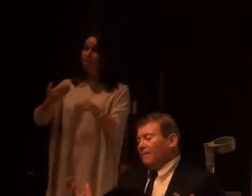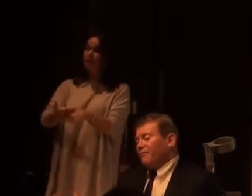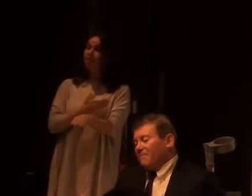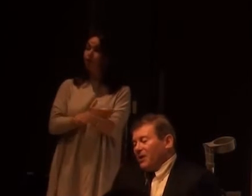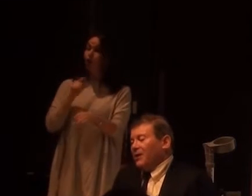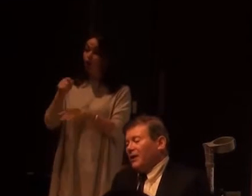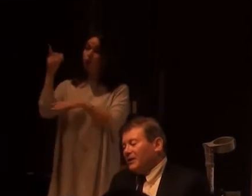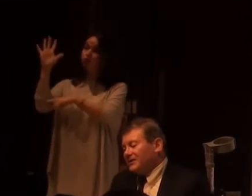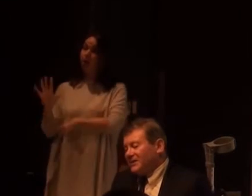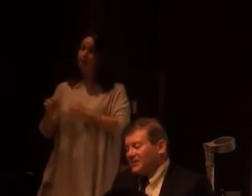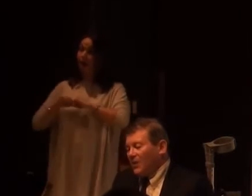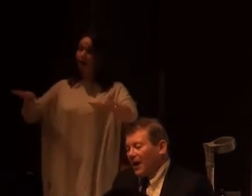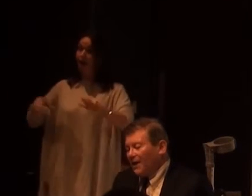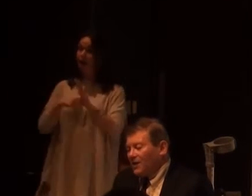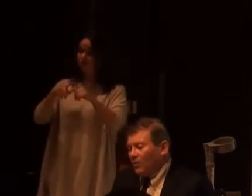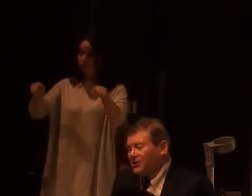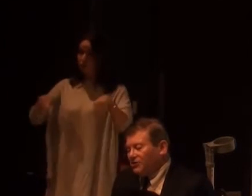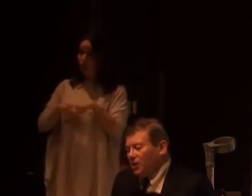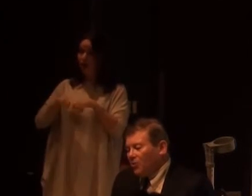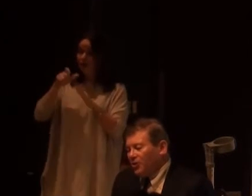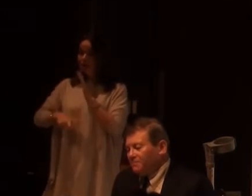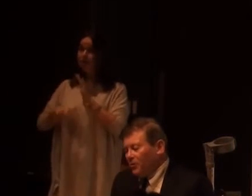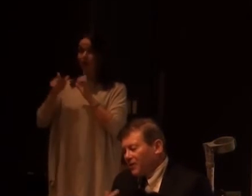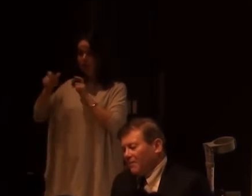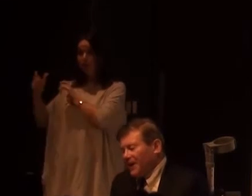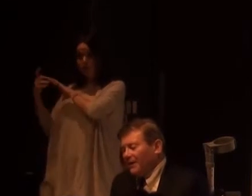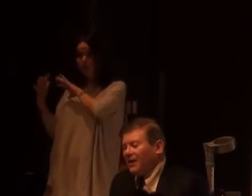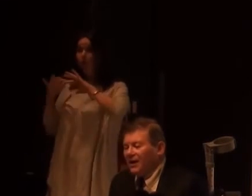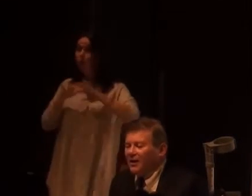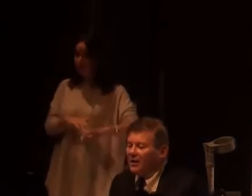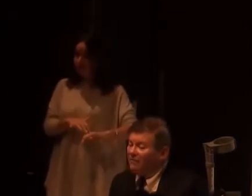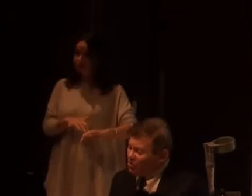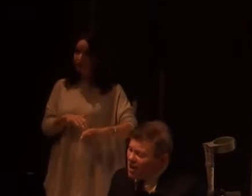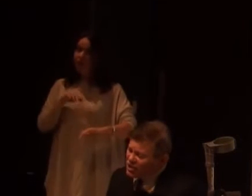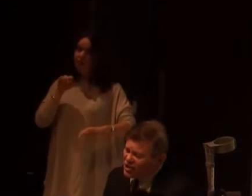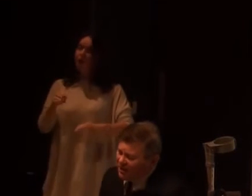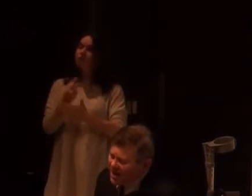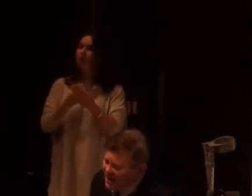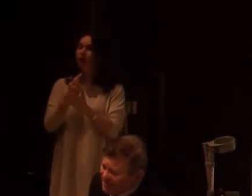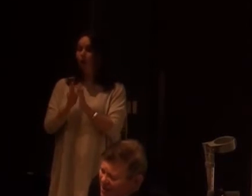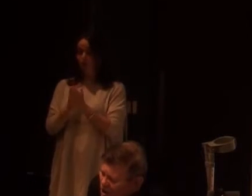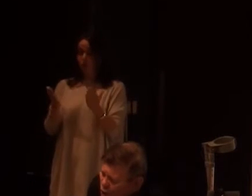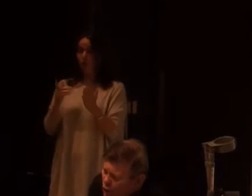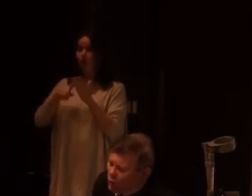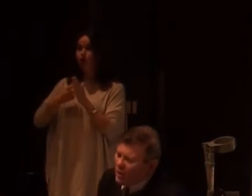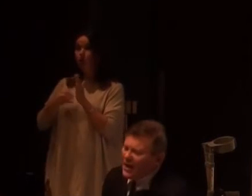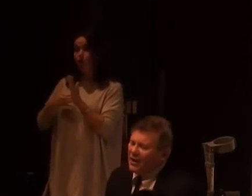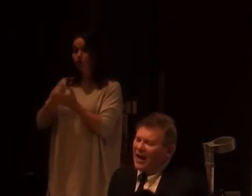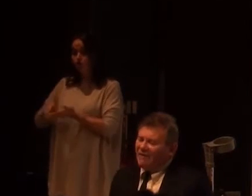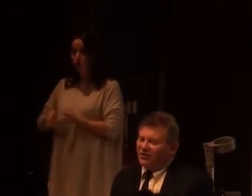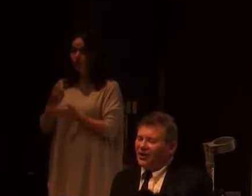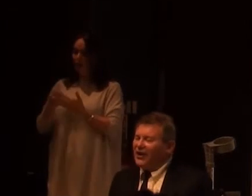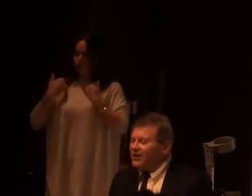premiere in Leicester Square. Where Jo Jo Moy's book about a very rich young man. Who